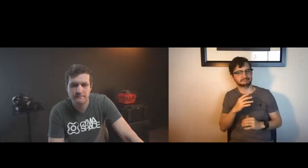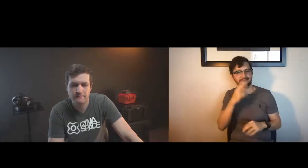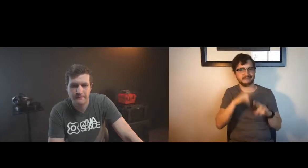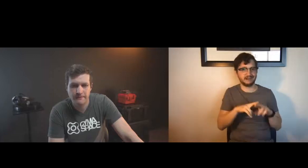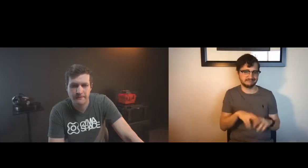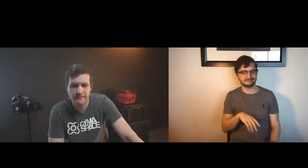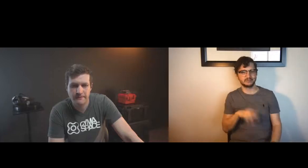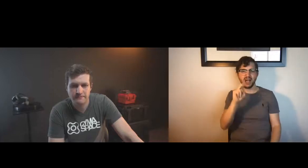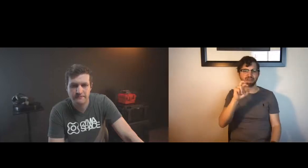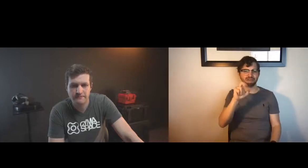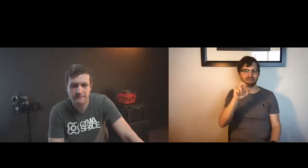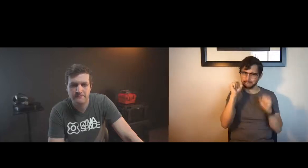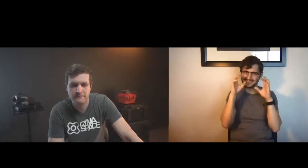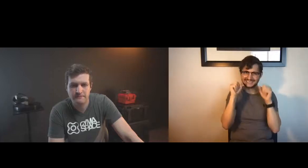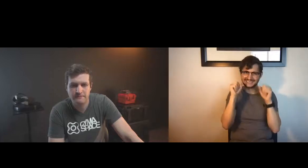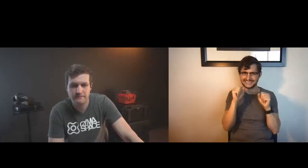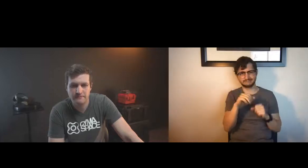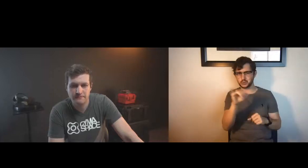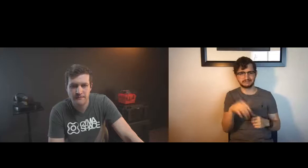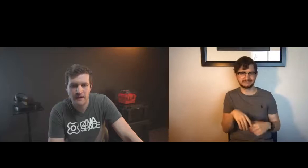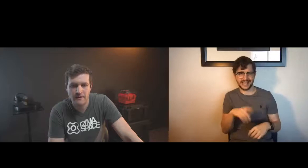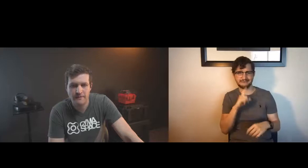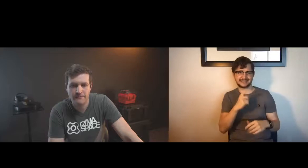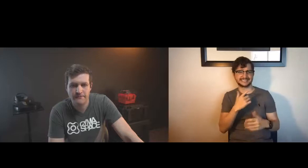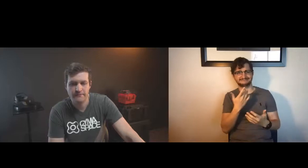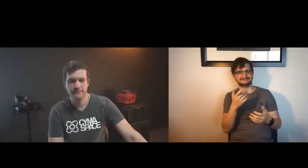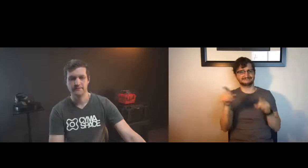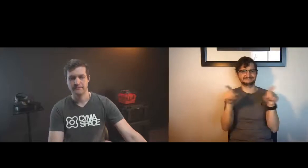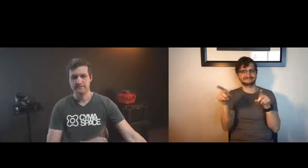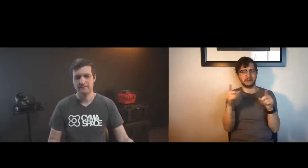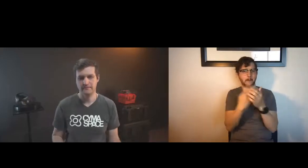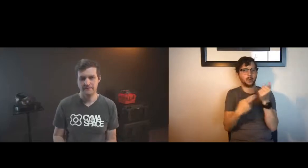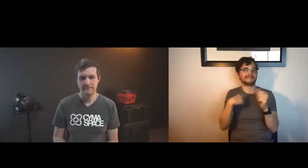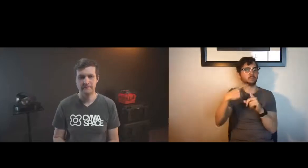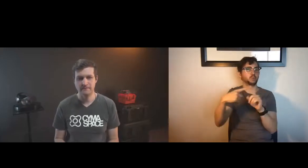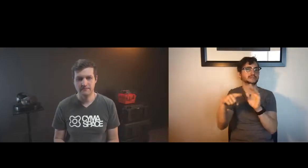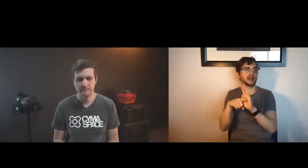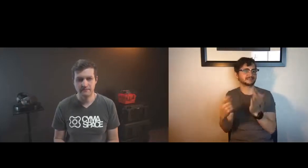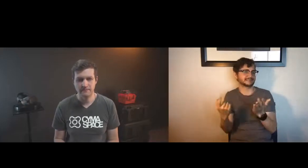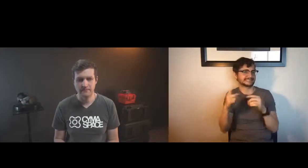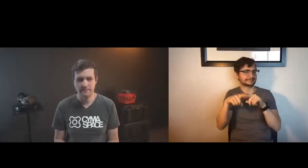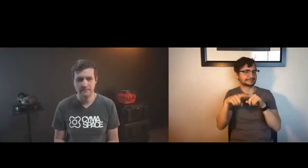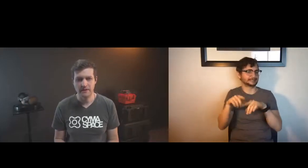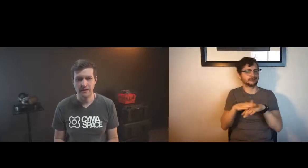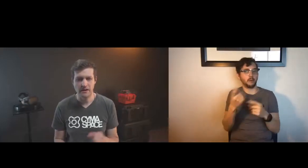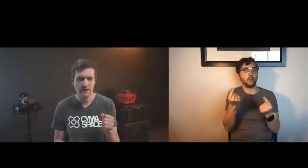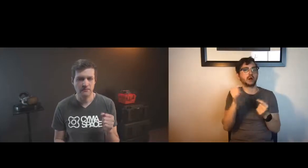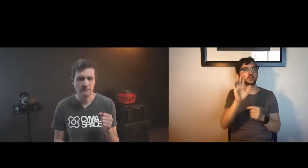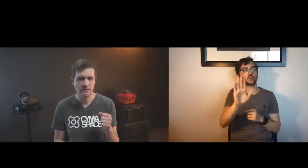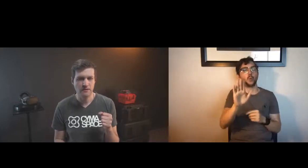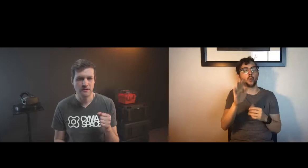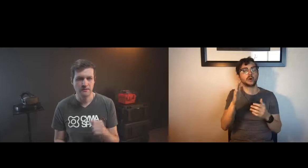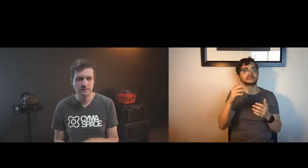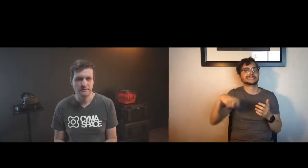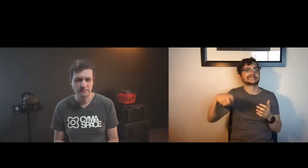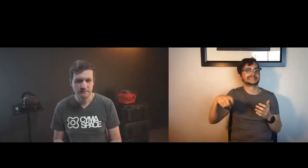is the one that focused on making it interactive but i know that unreal engine is also really amazing and i think that both unity and unreal